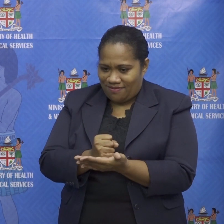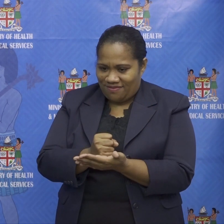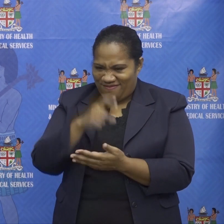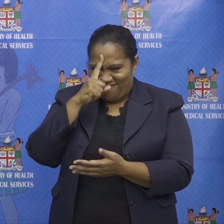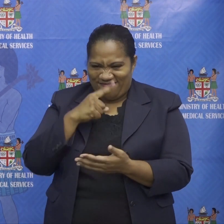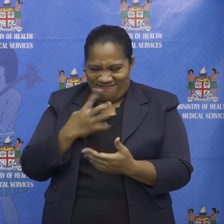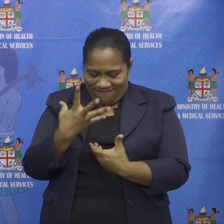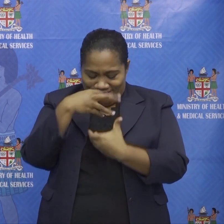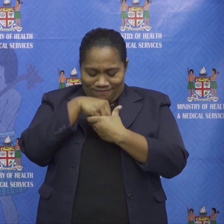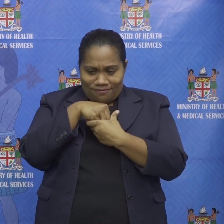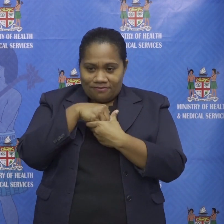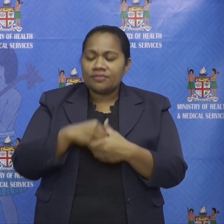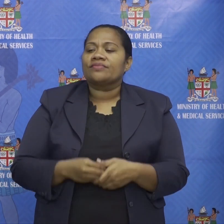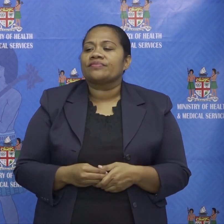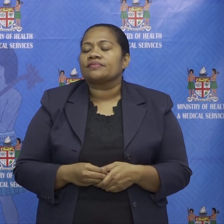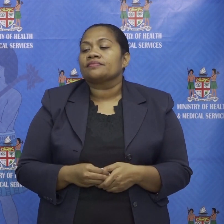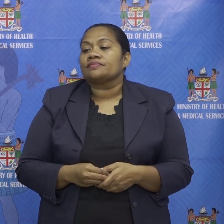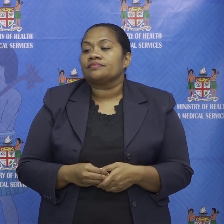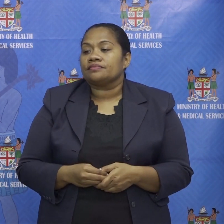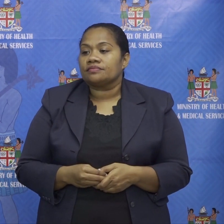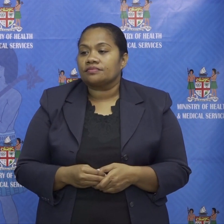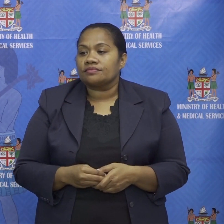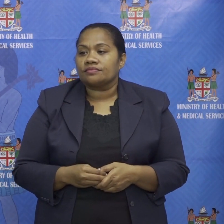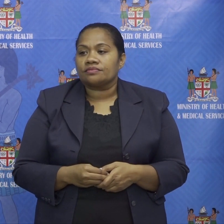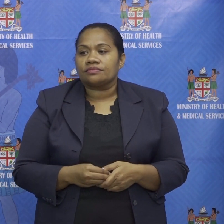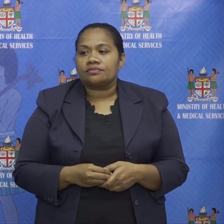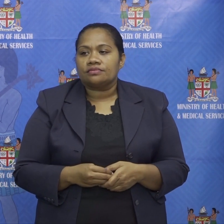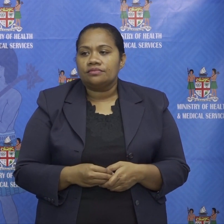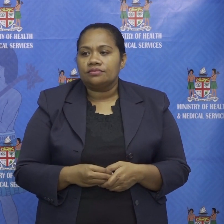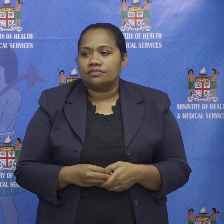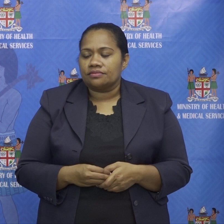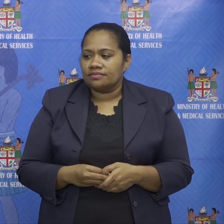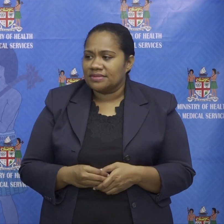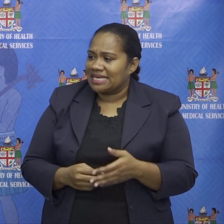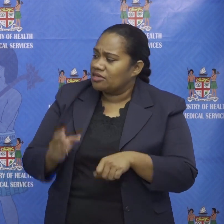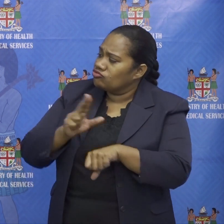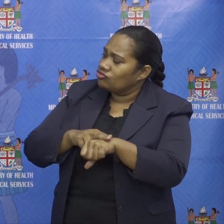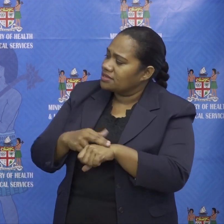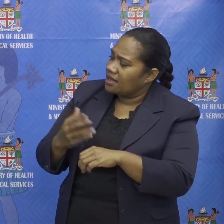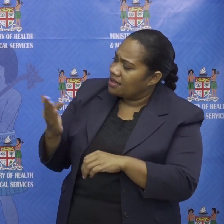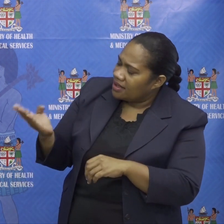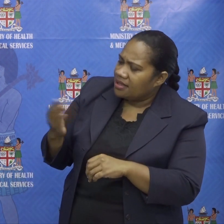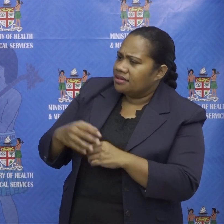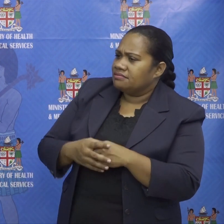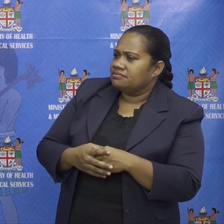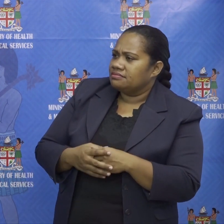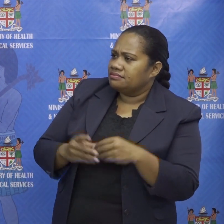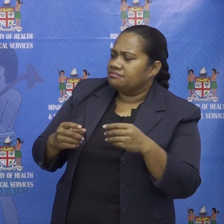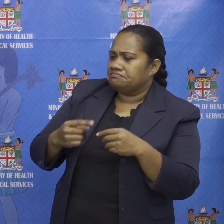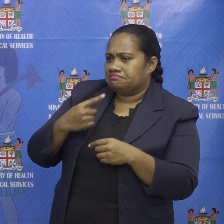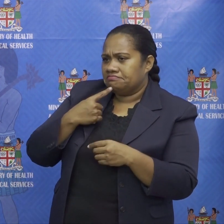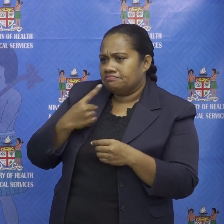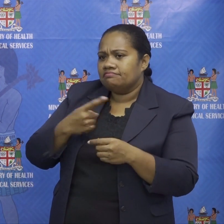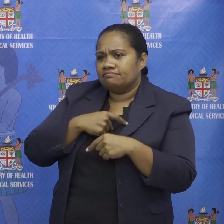that's currently what we have uh and you had uh dr leach had also mentioned that uh we had to bring